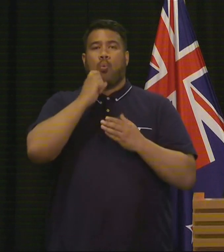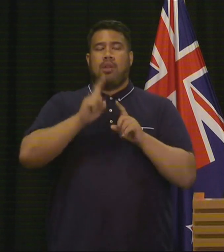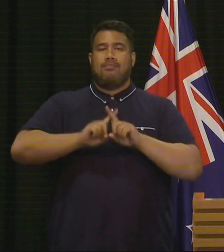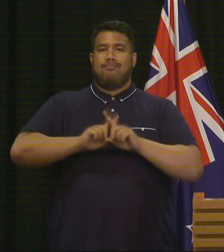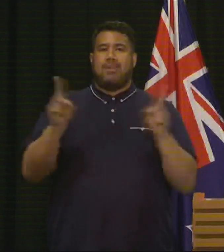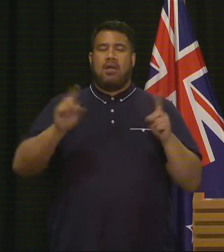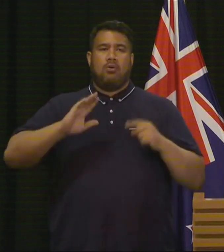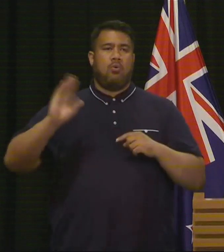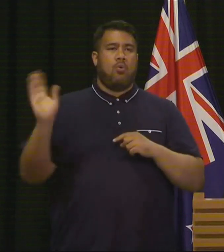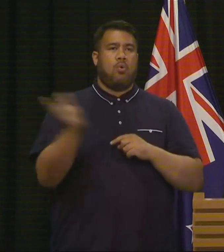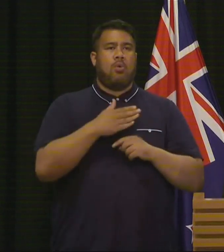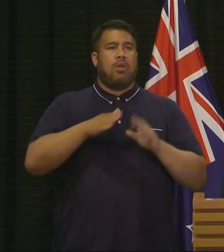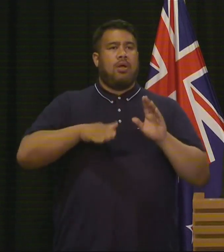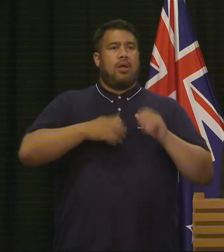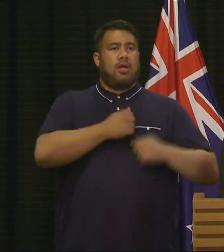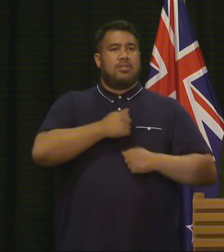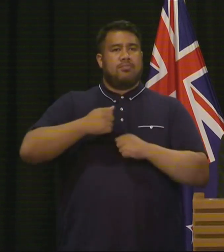weapons.